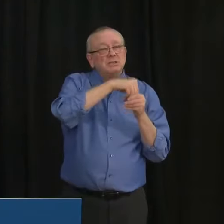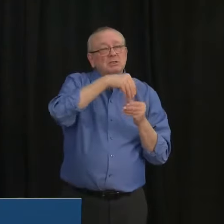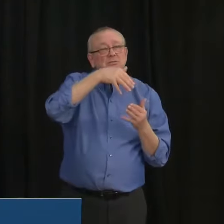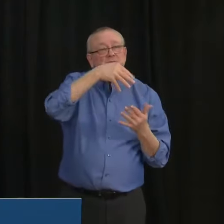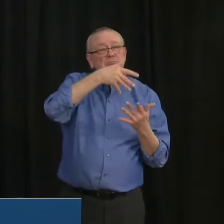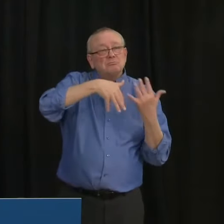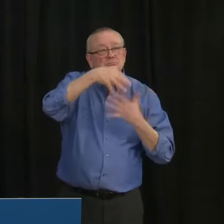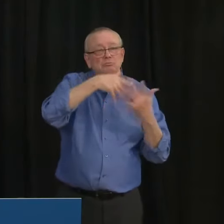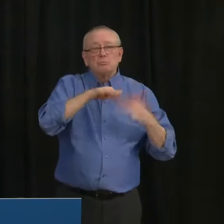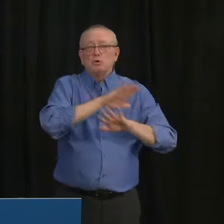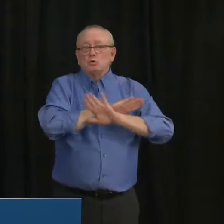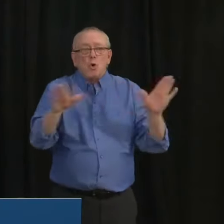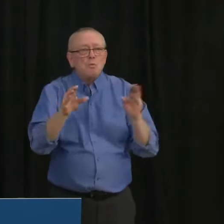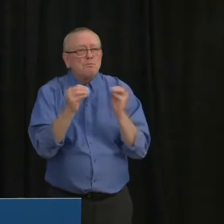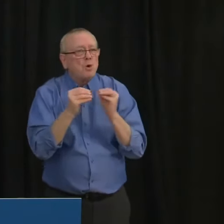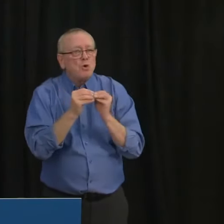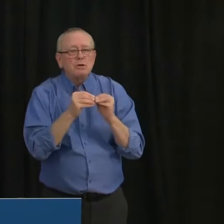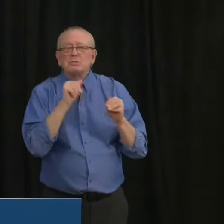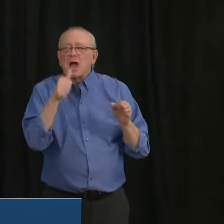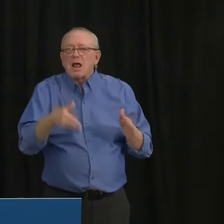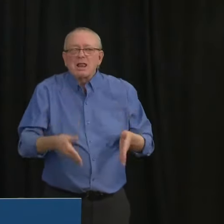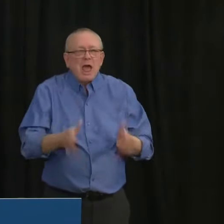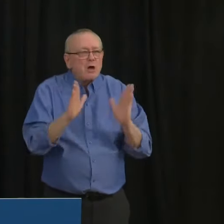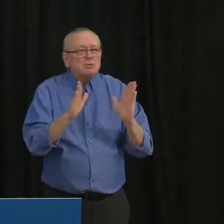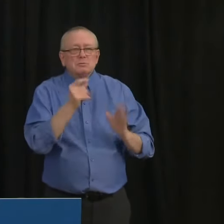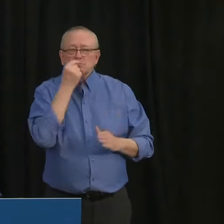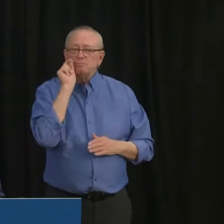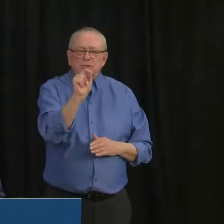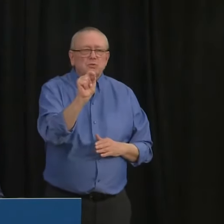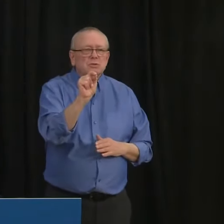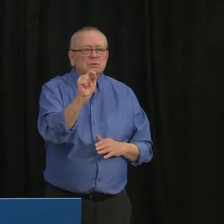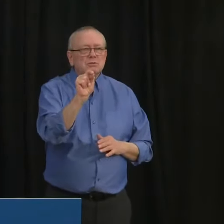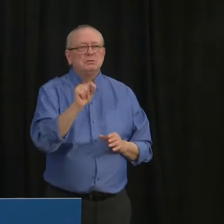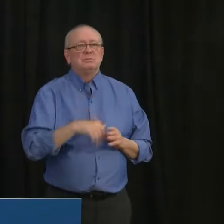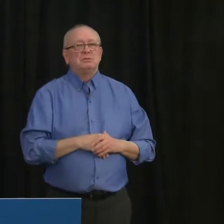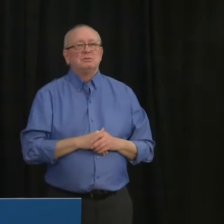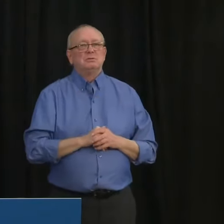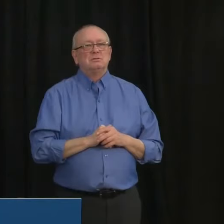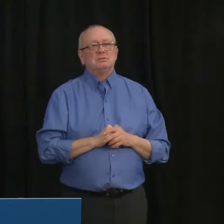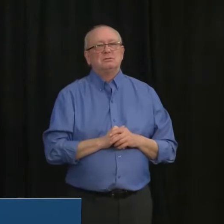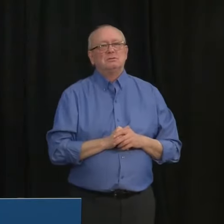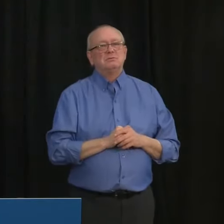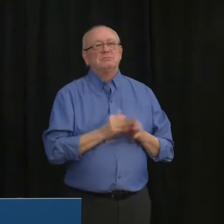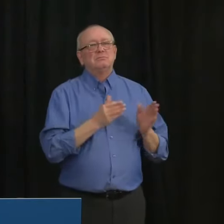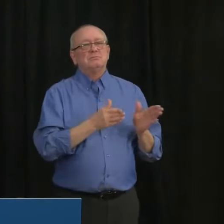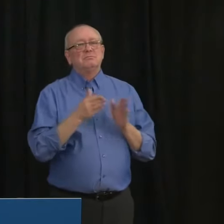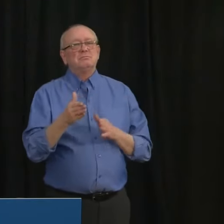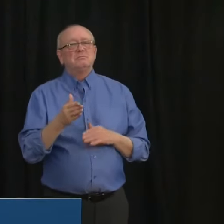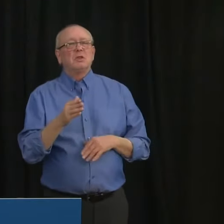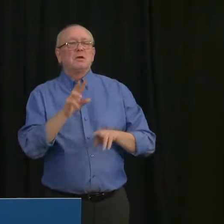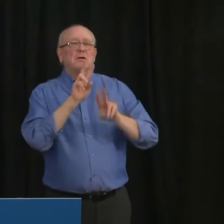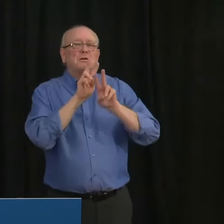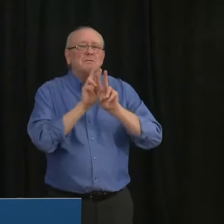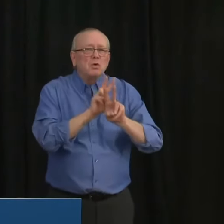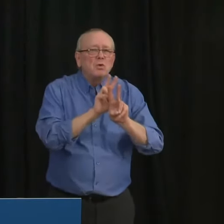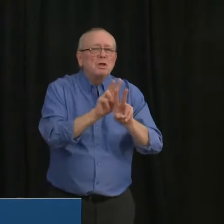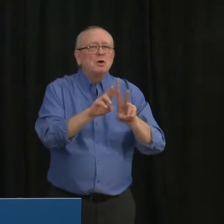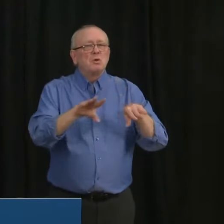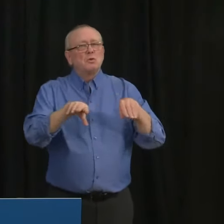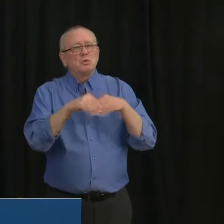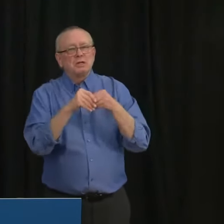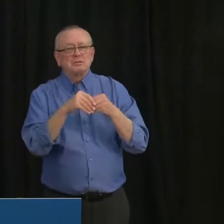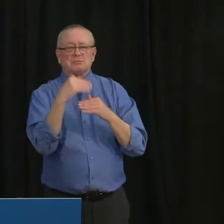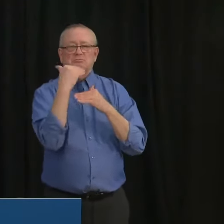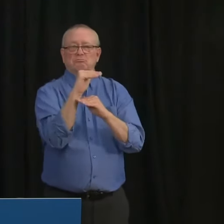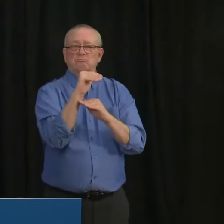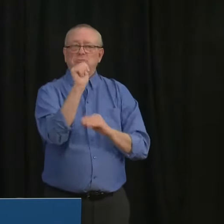will be permitted, period. We are limiting attendance as well at funeral and wedding ceremonies to no more than 10